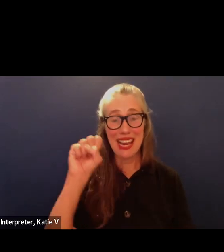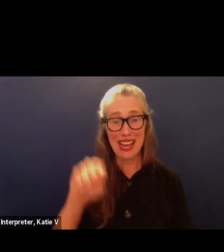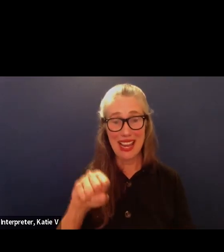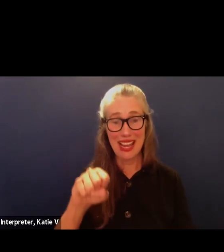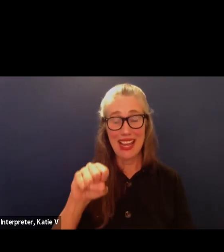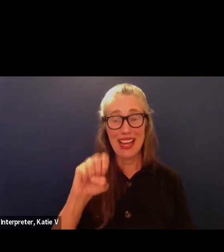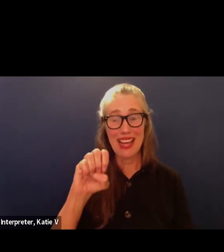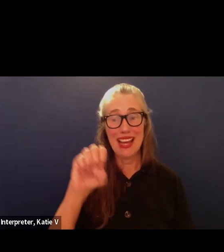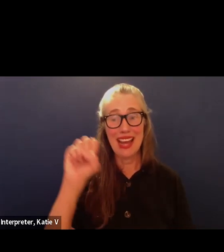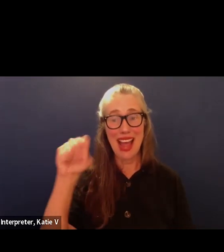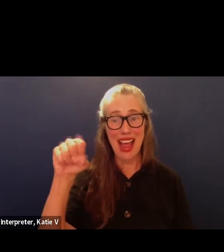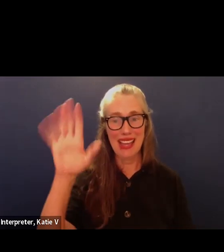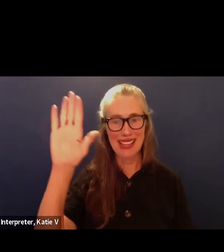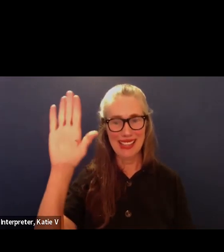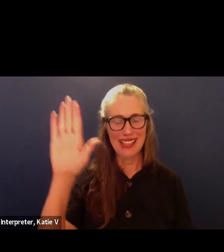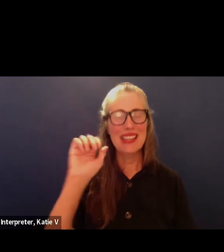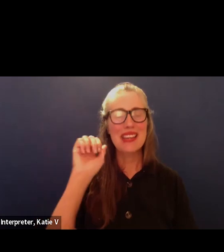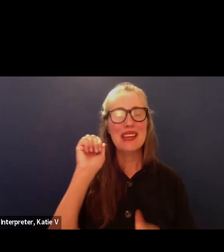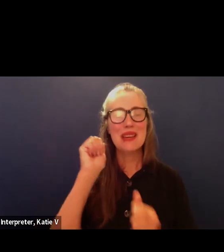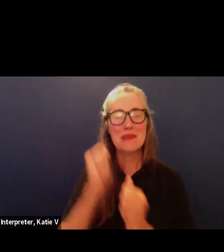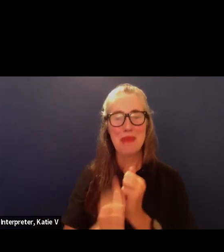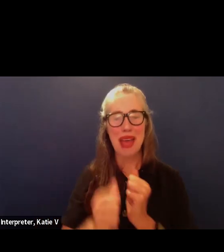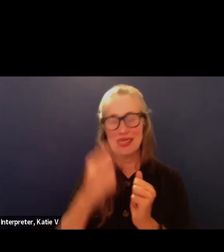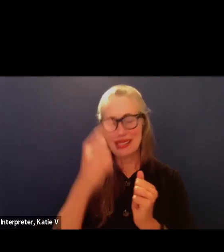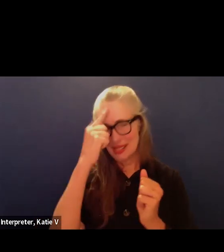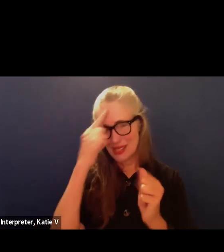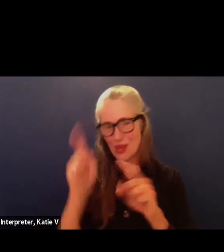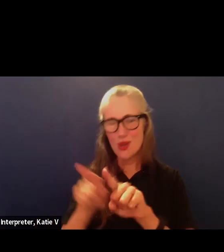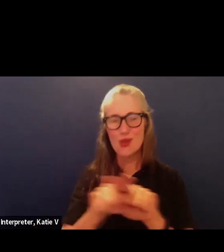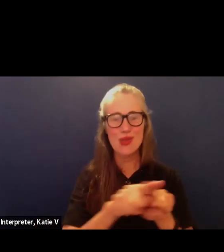Okay. Passes unanimously. Thank you.